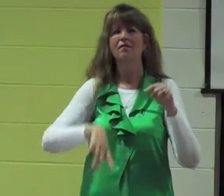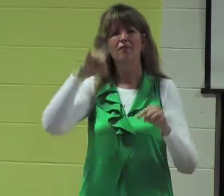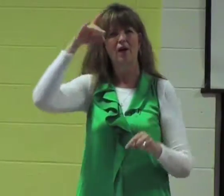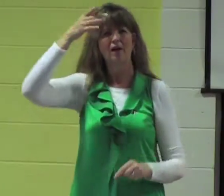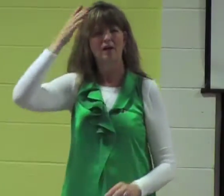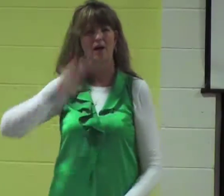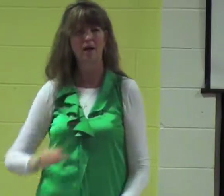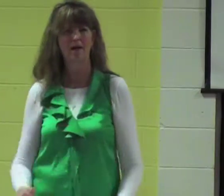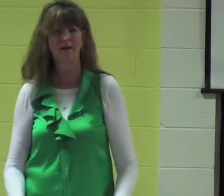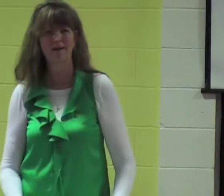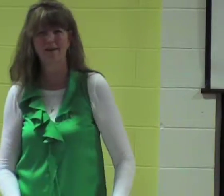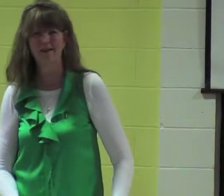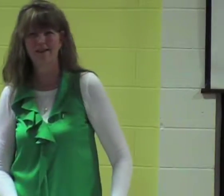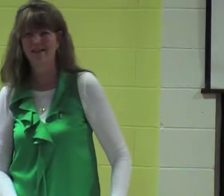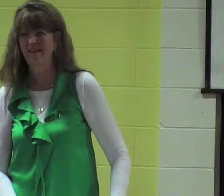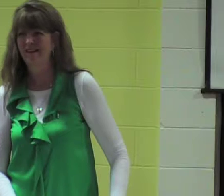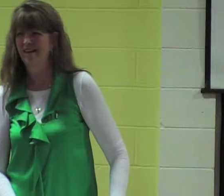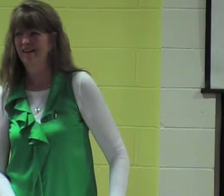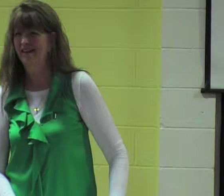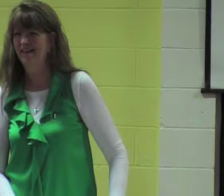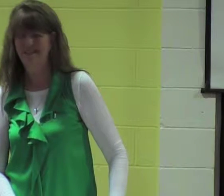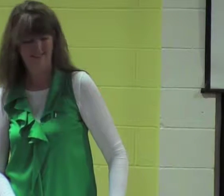We can't find God in those places.